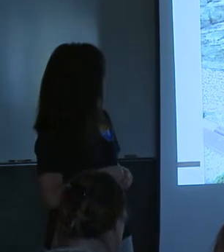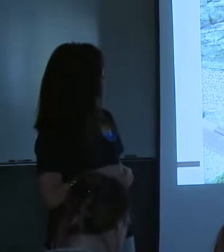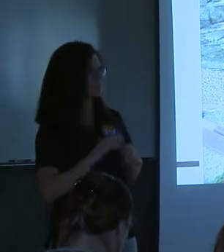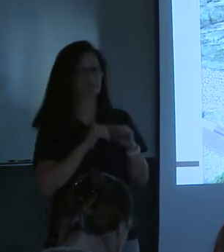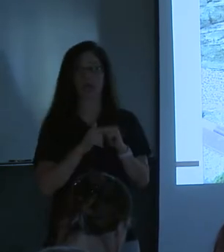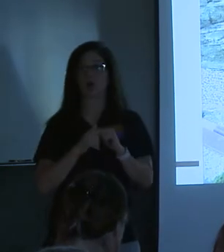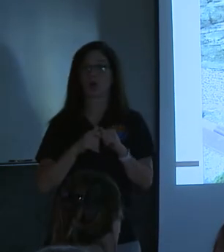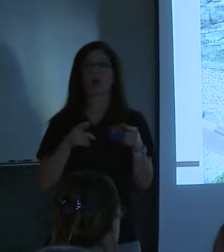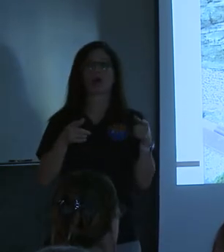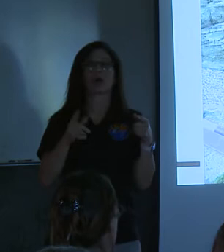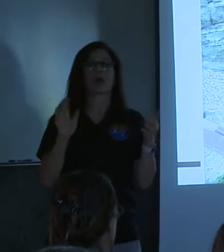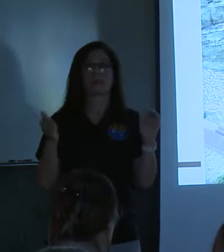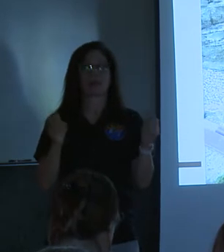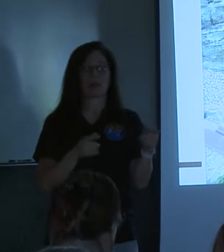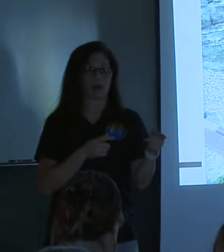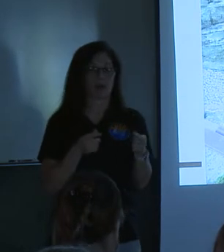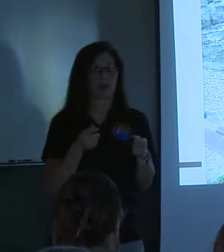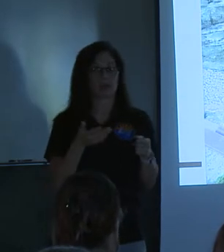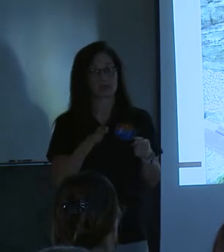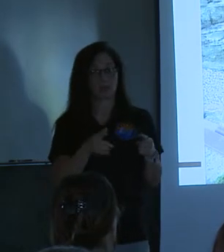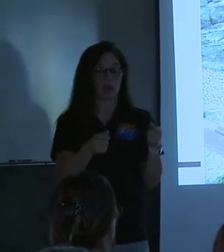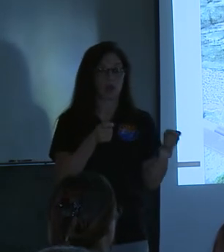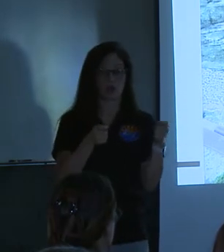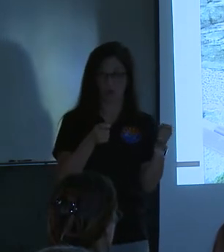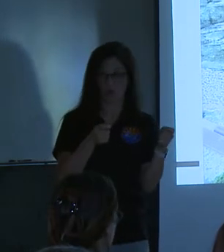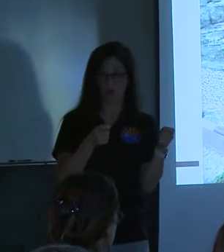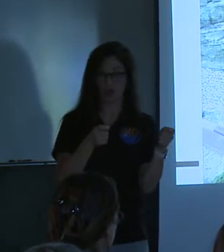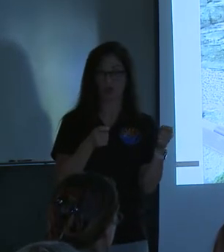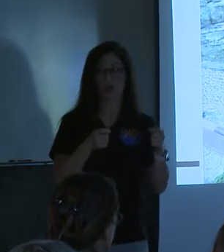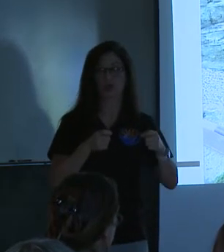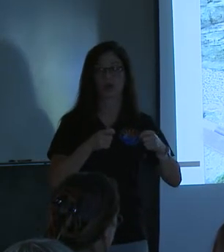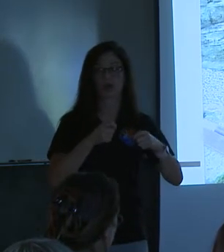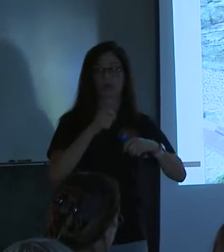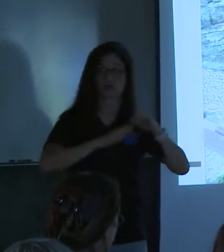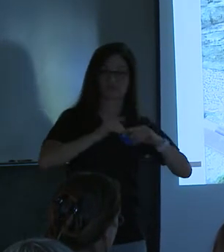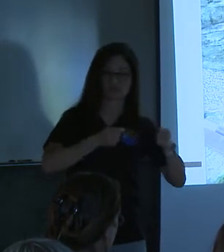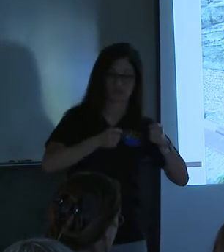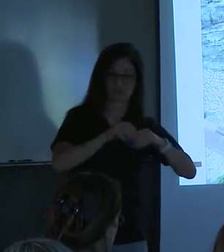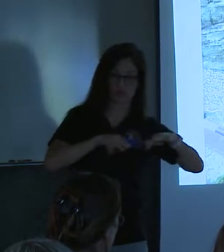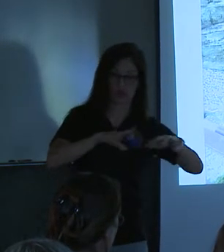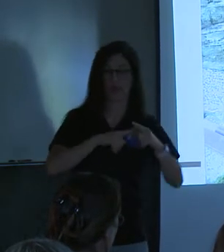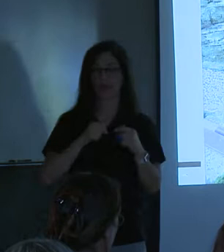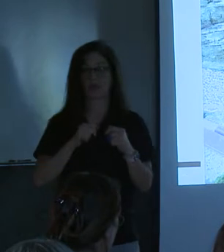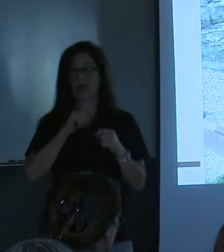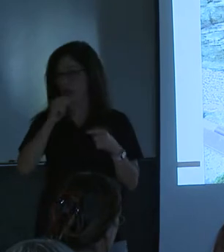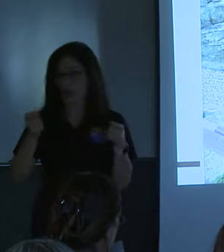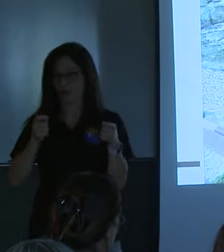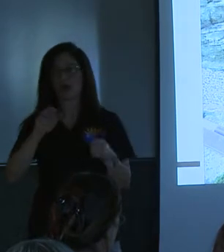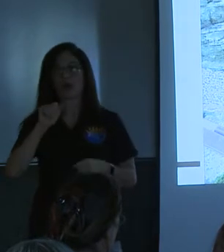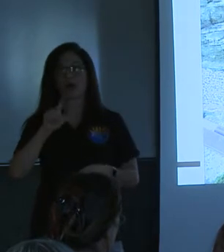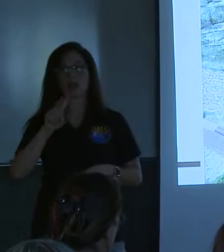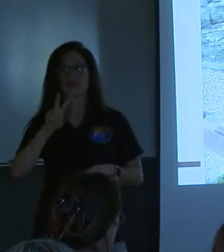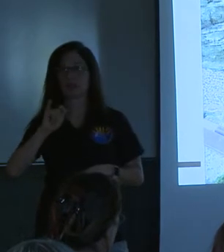the mitigated control, somewhat controlled, uh, drainage network and then the unmitigated, the alluvial